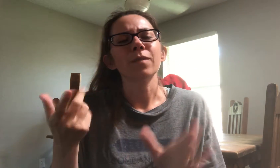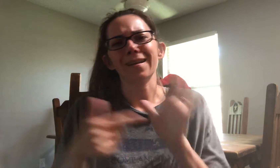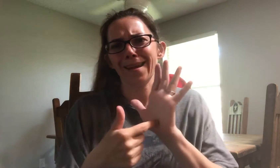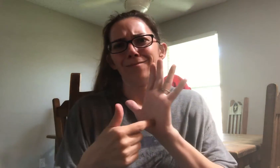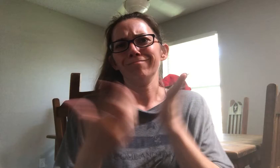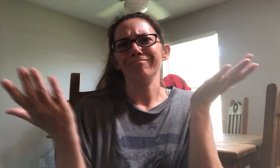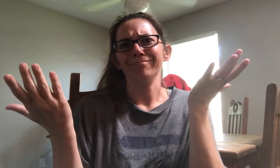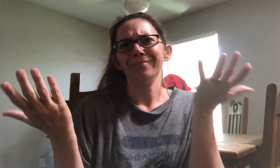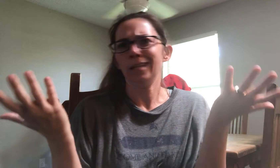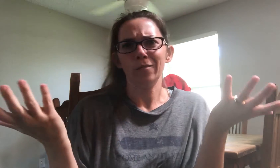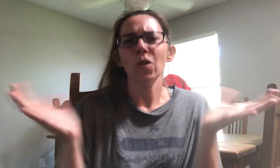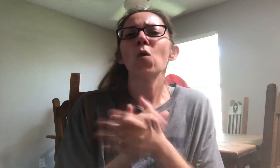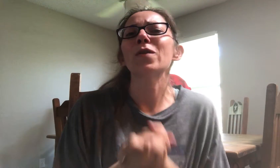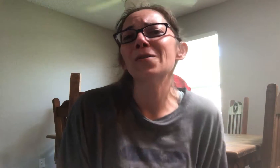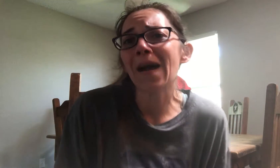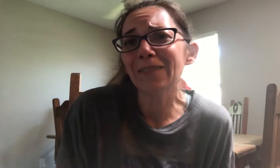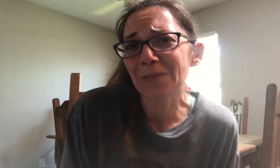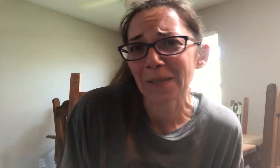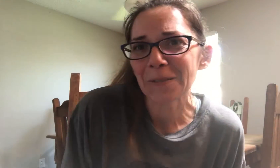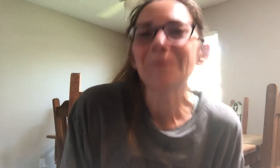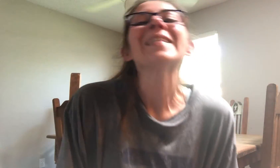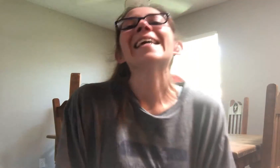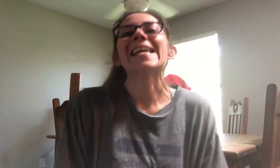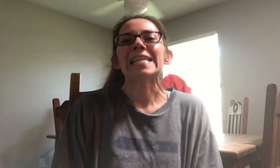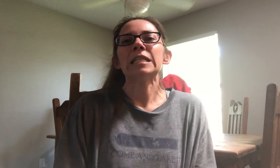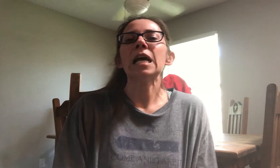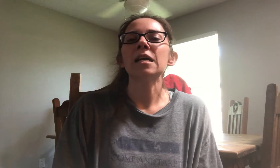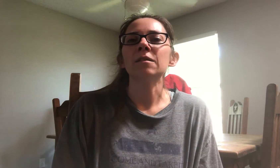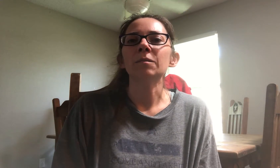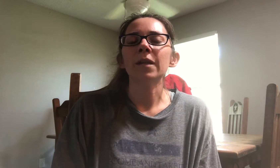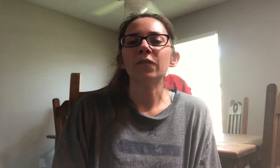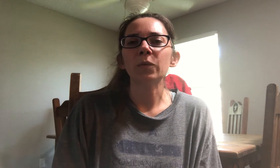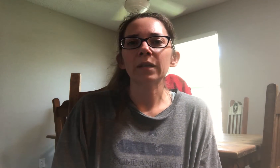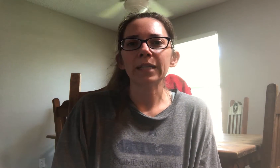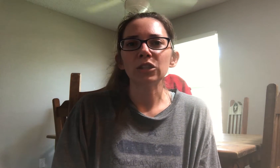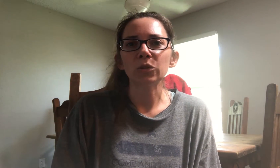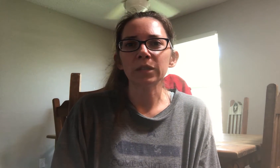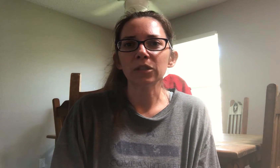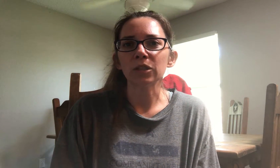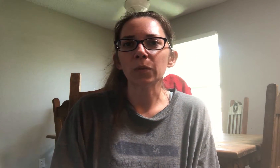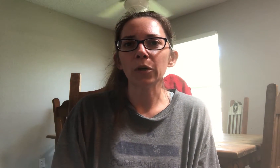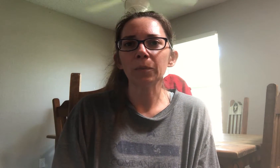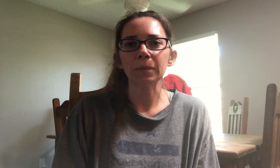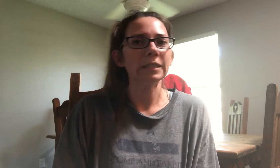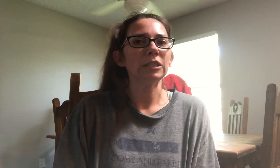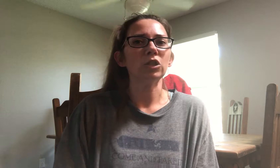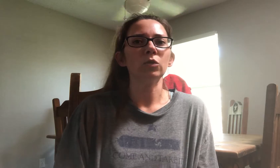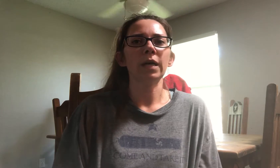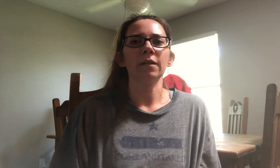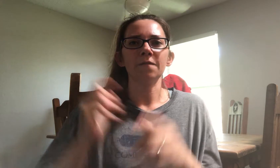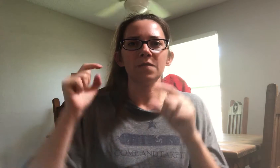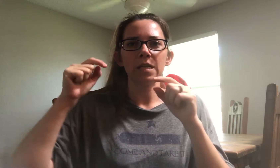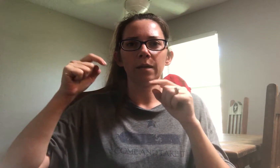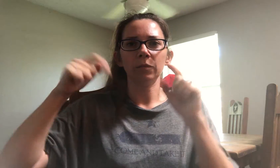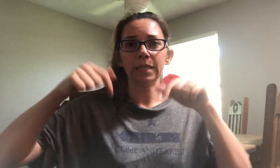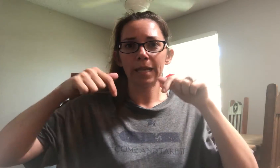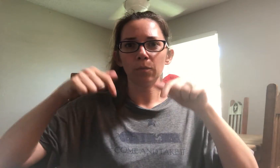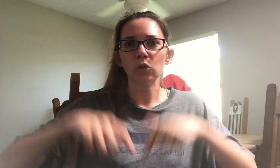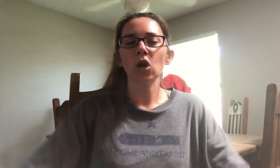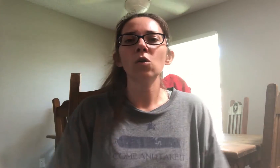Account. No, we do have a Twitter. And, um, if you would like to join us on Twitter, please do. I left the, um, link down below.